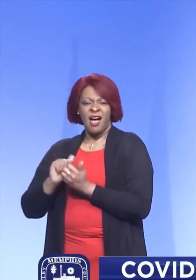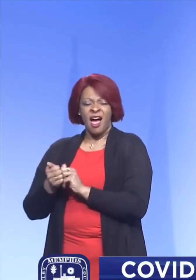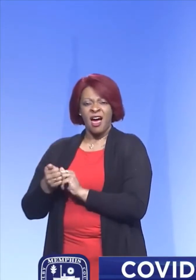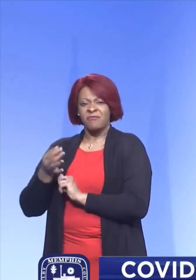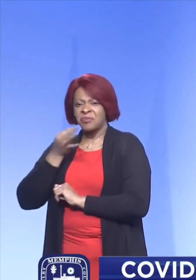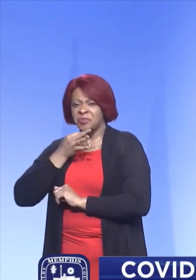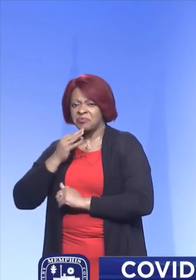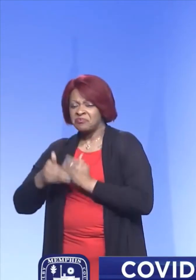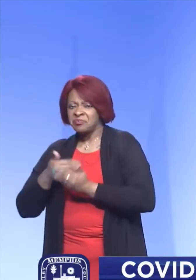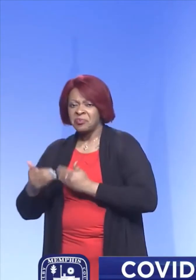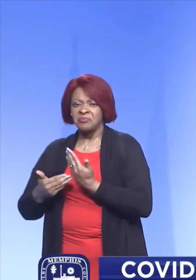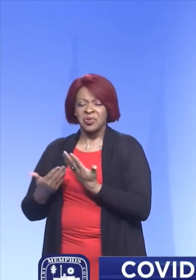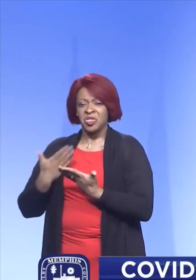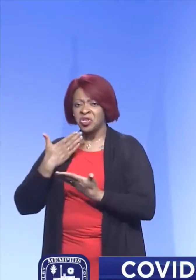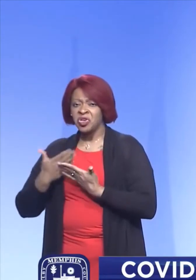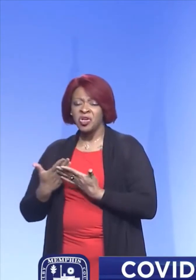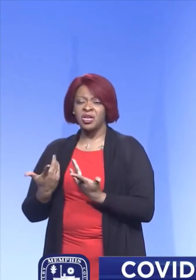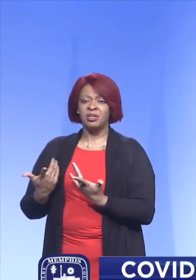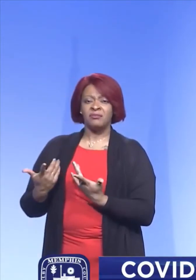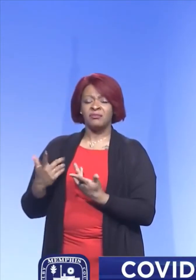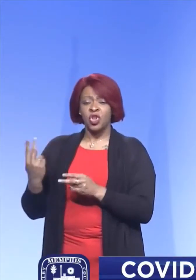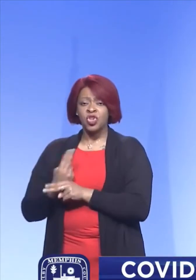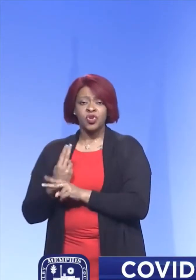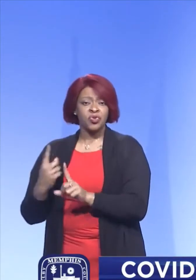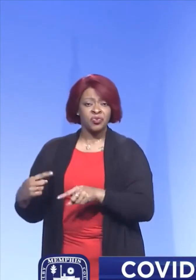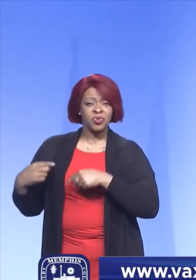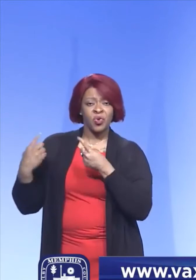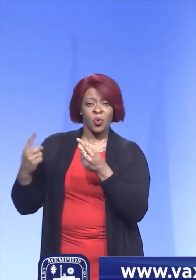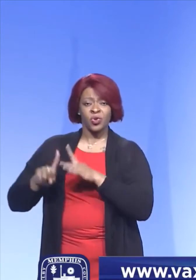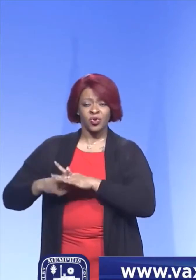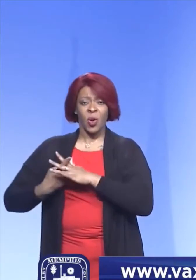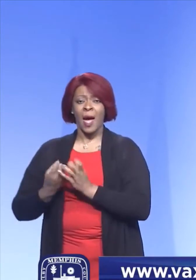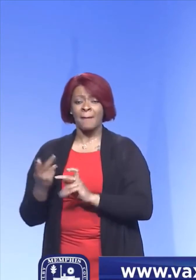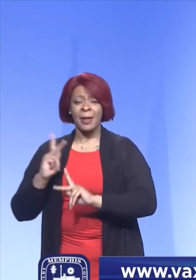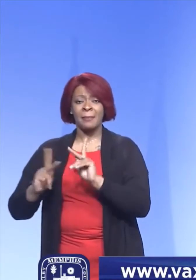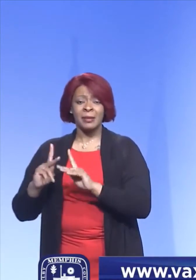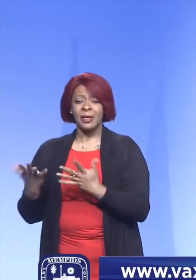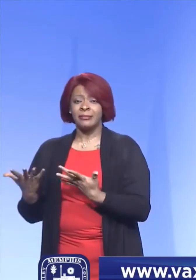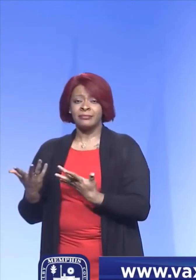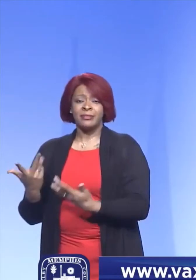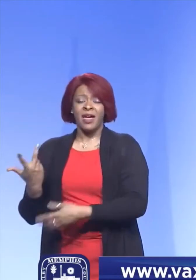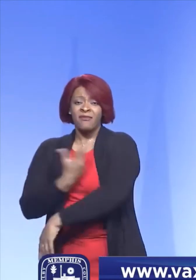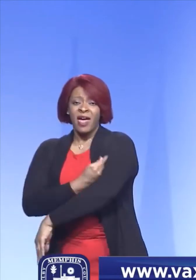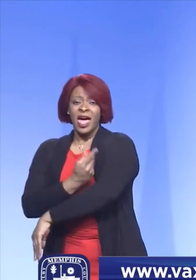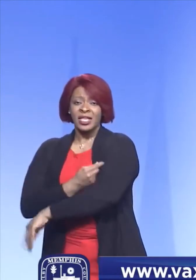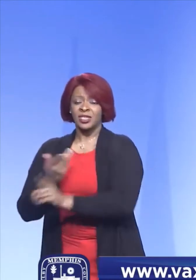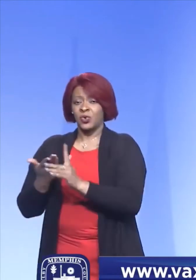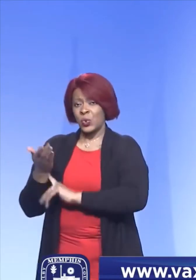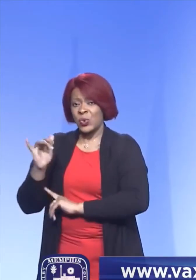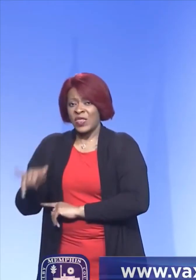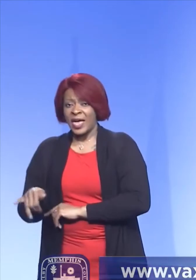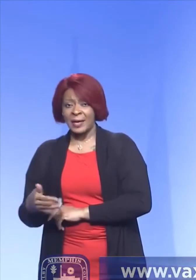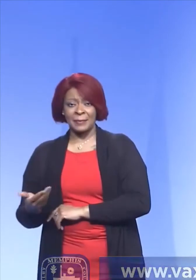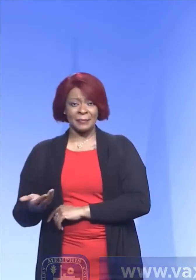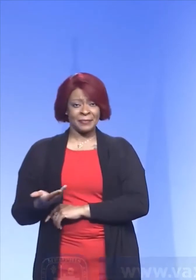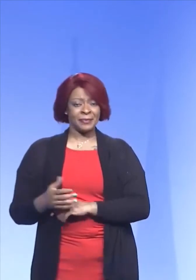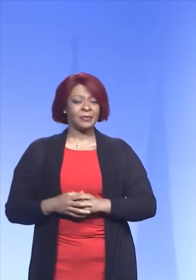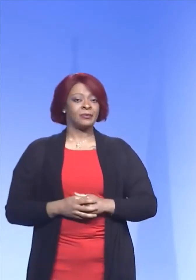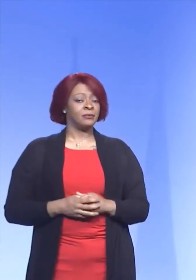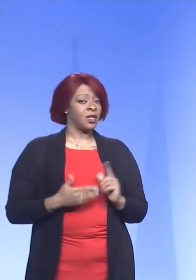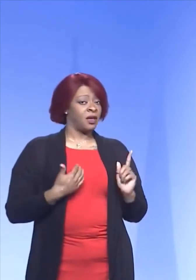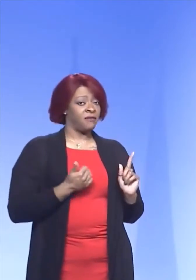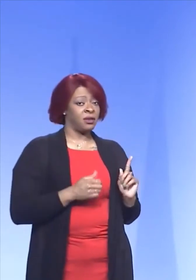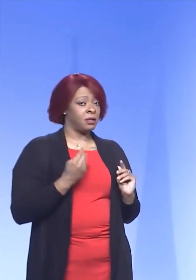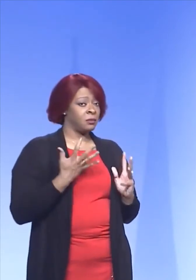going, if it's been used since the rollout, how many people have been vaccinated through it? Do you have any?